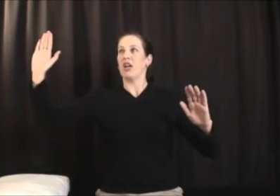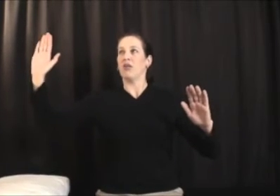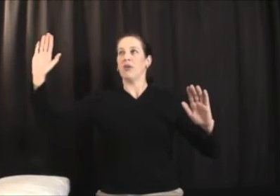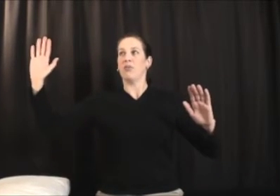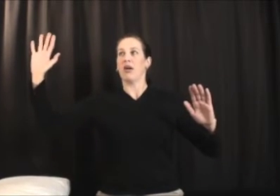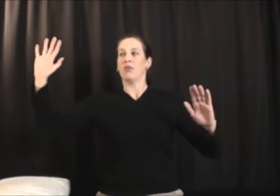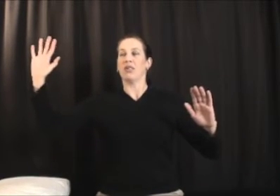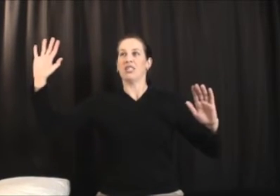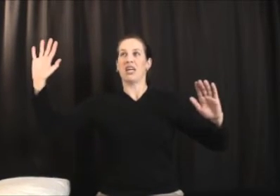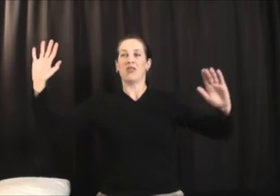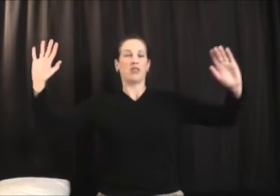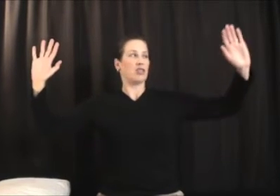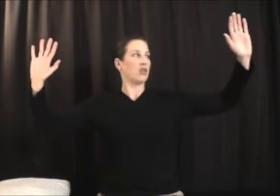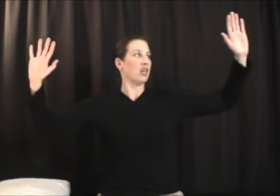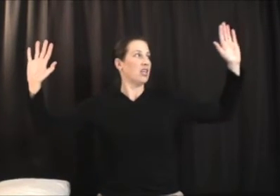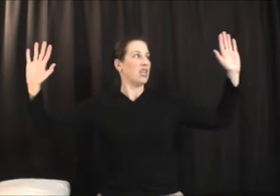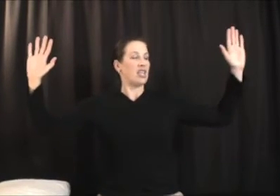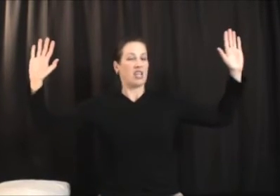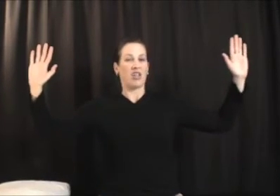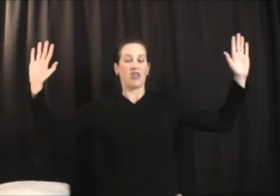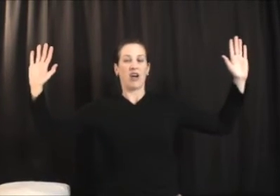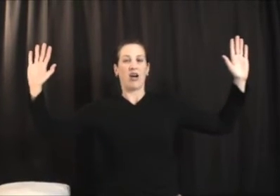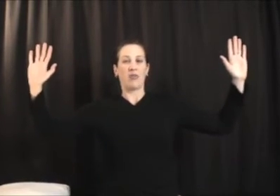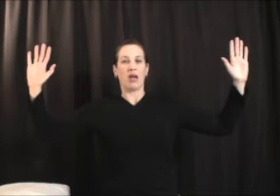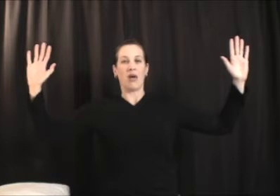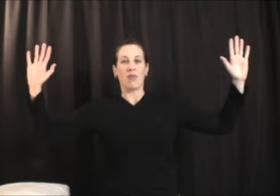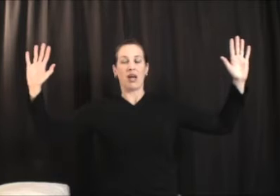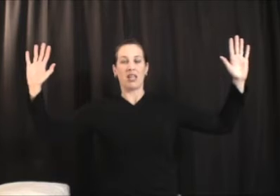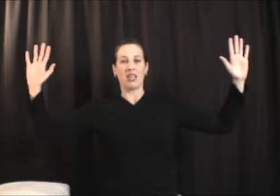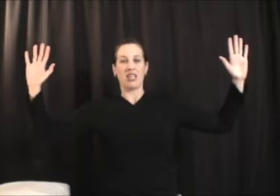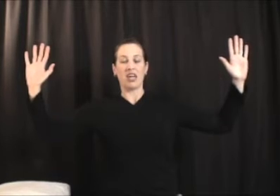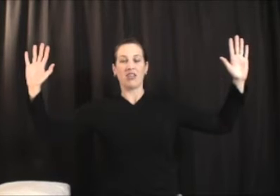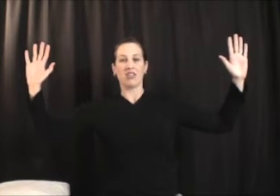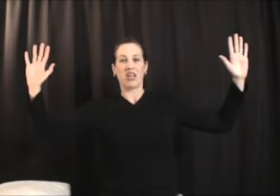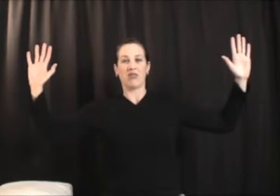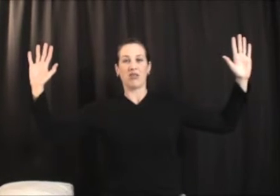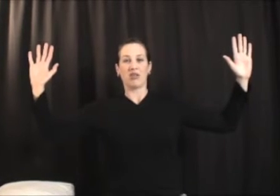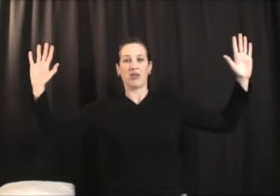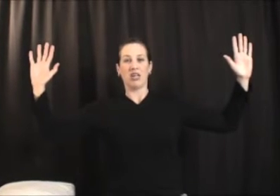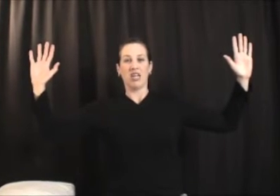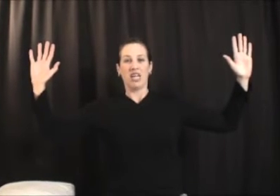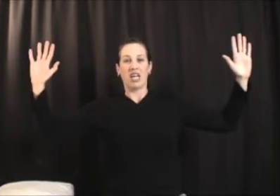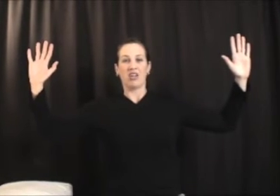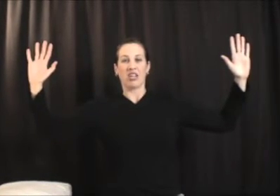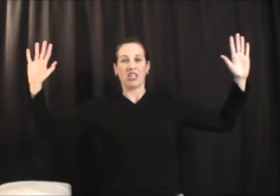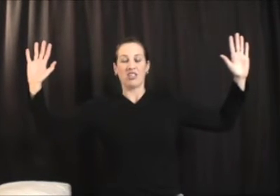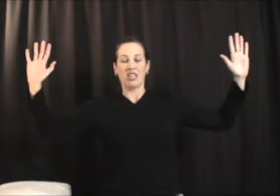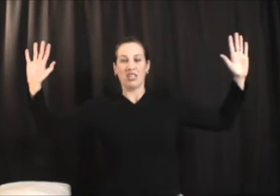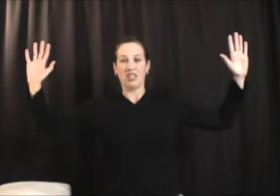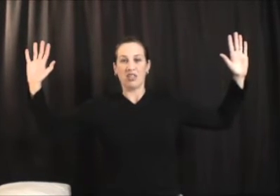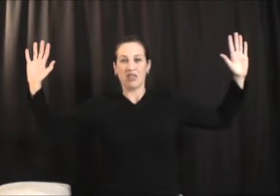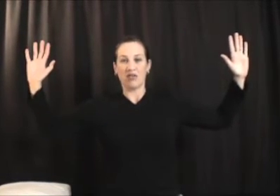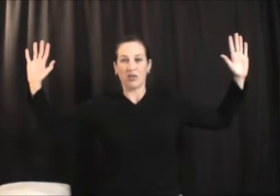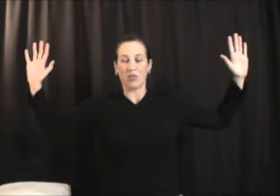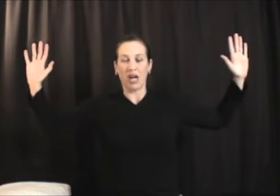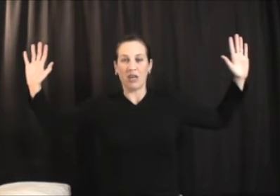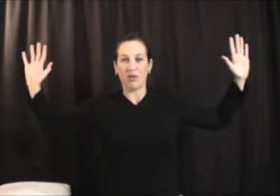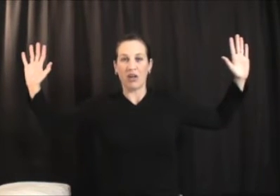arm up on one side of the door, the other arm up on the other side of the door. And you're going to gently shift your body weight